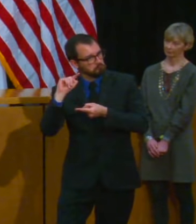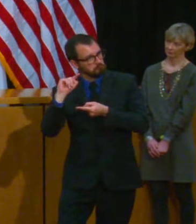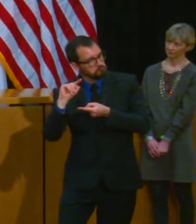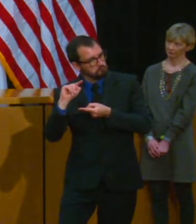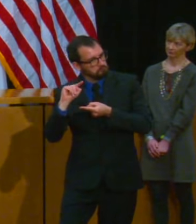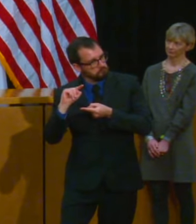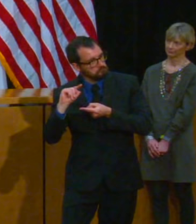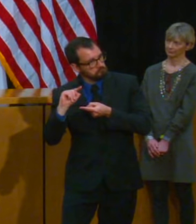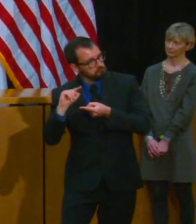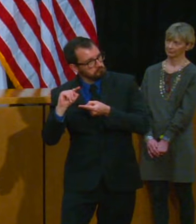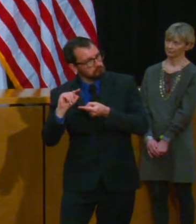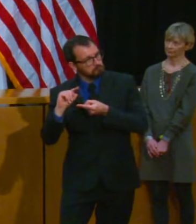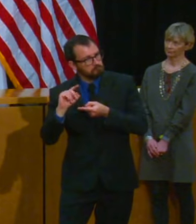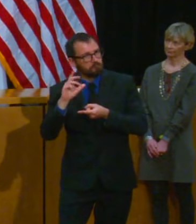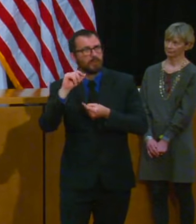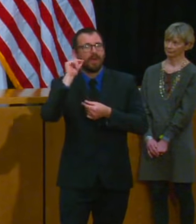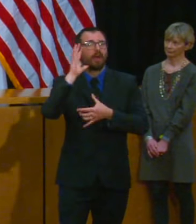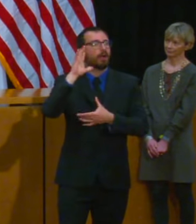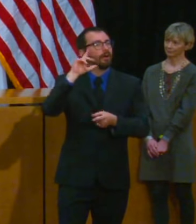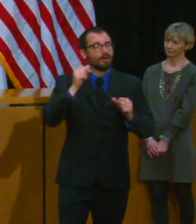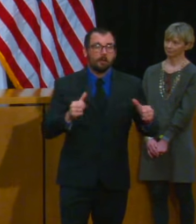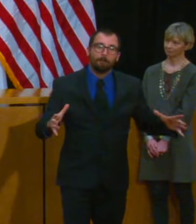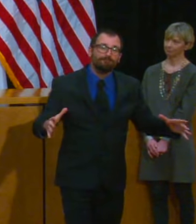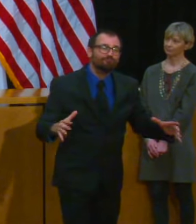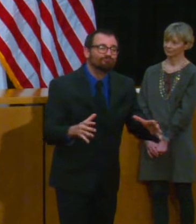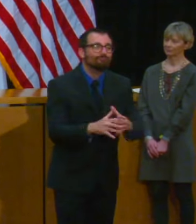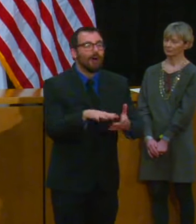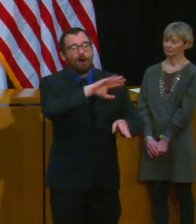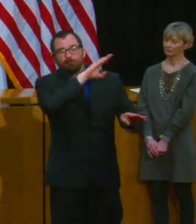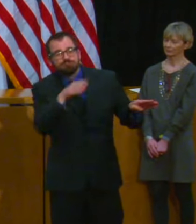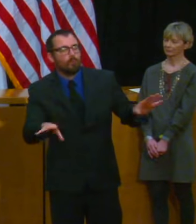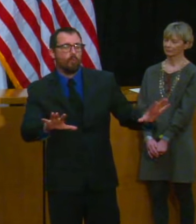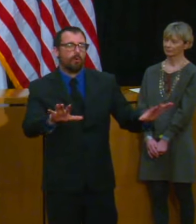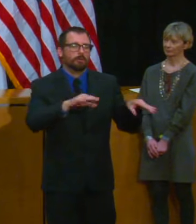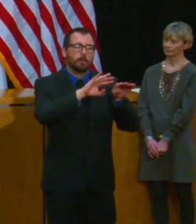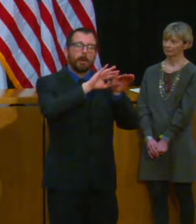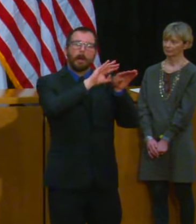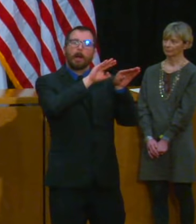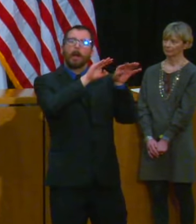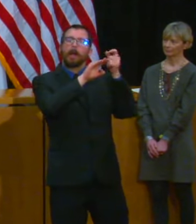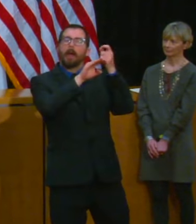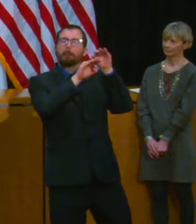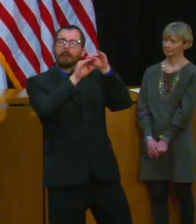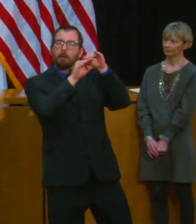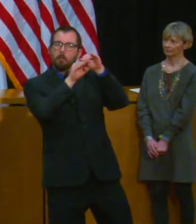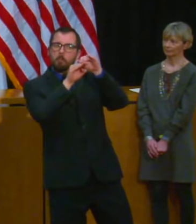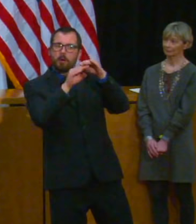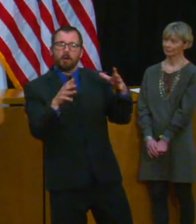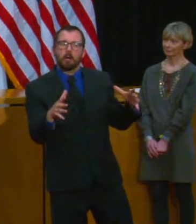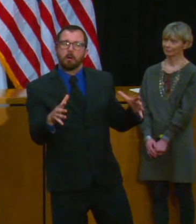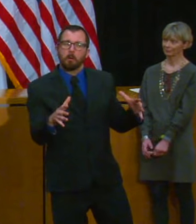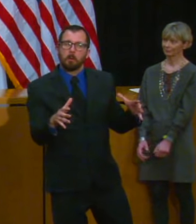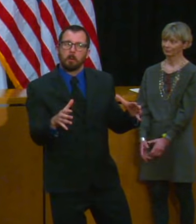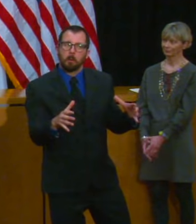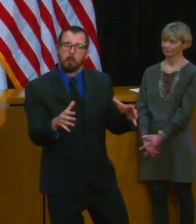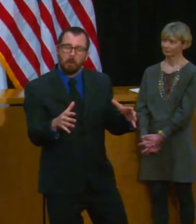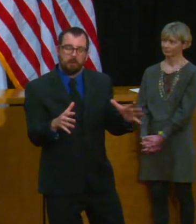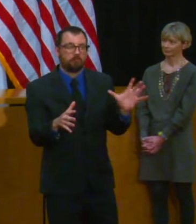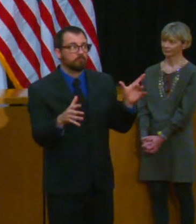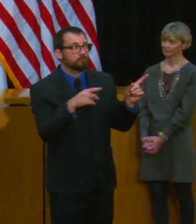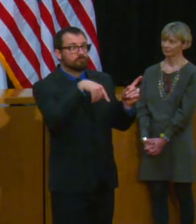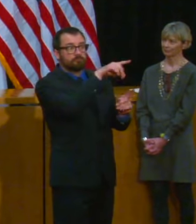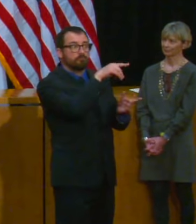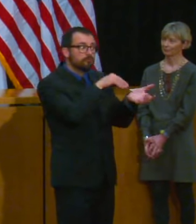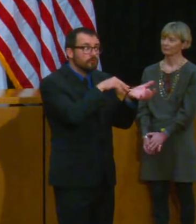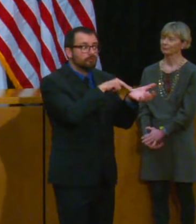I think the and we are talking to the medical advisory board that the command center has on what a sort of steady state level